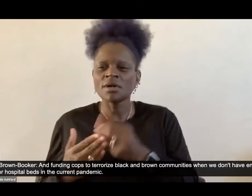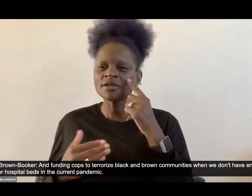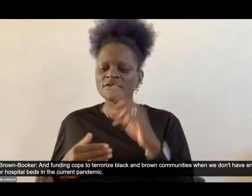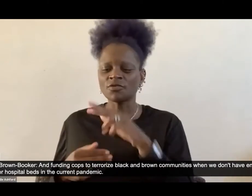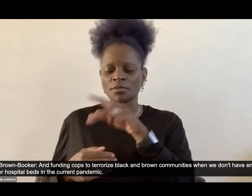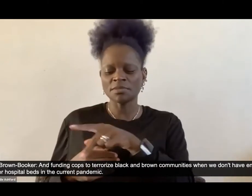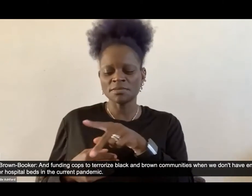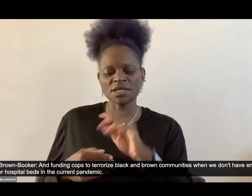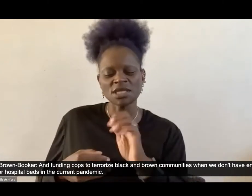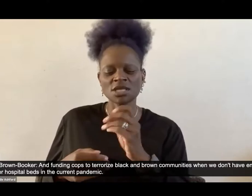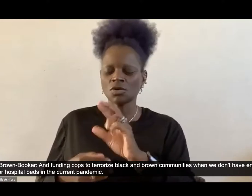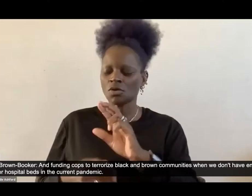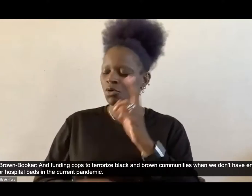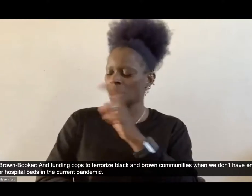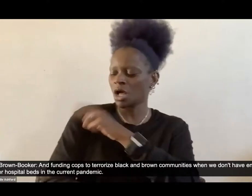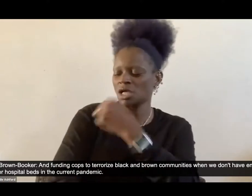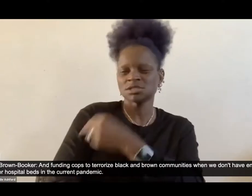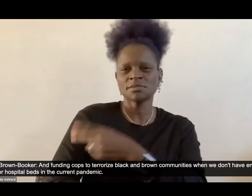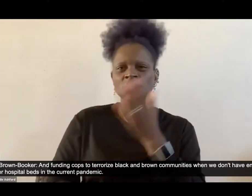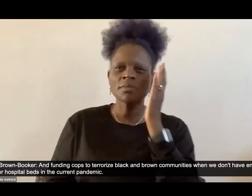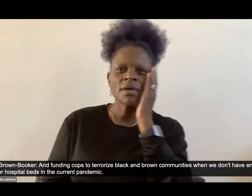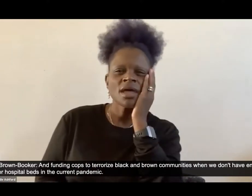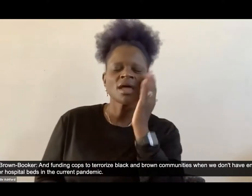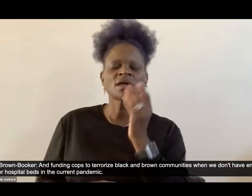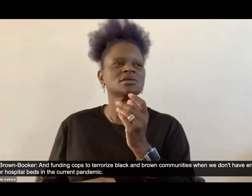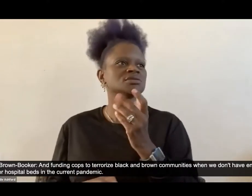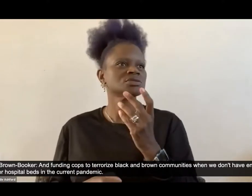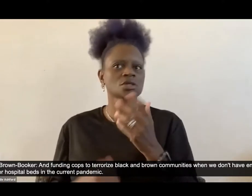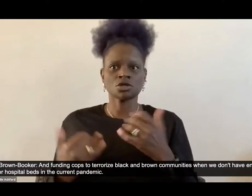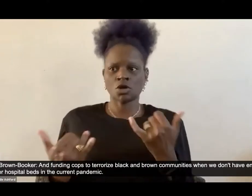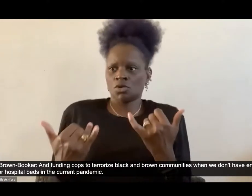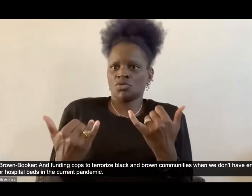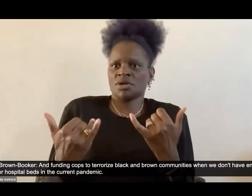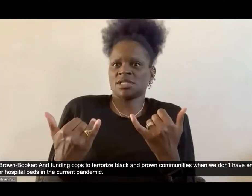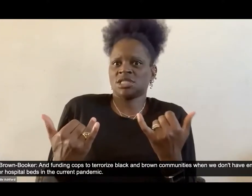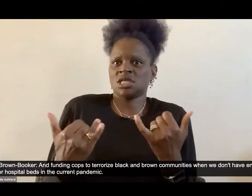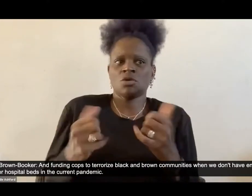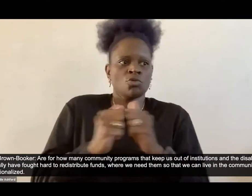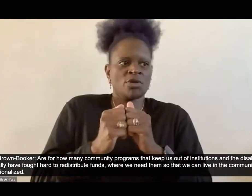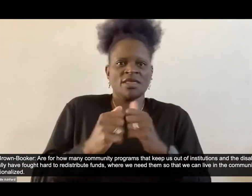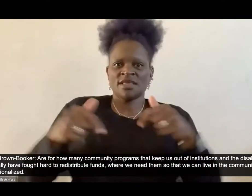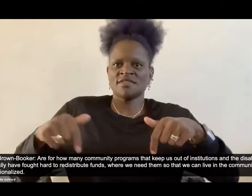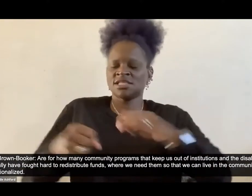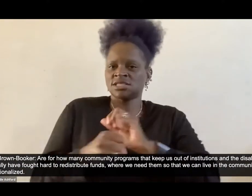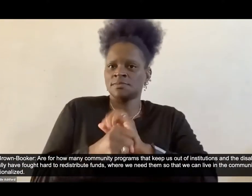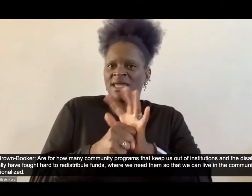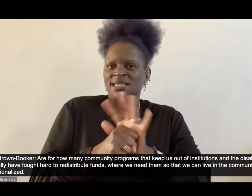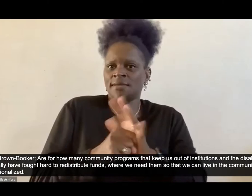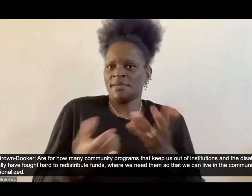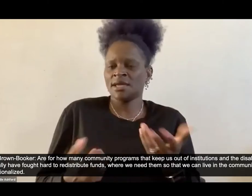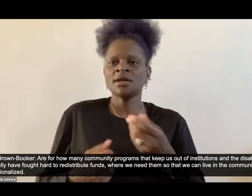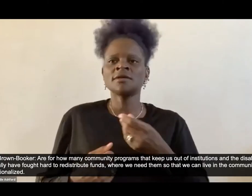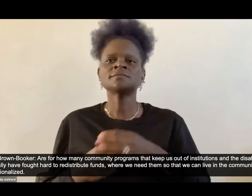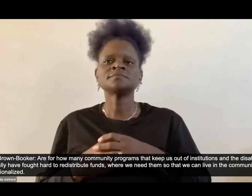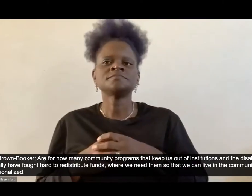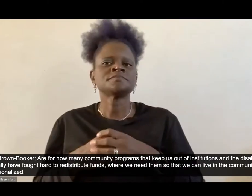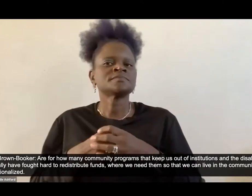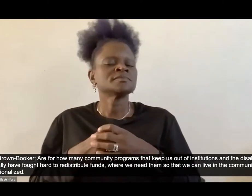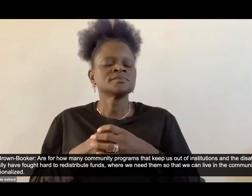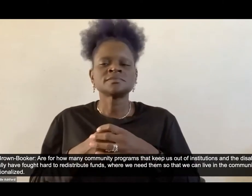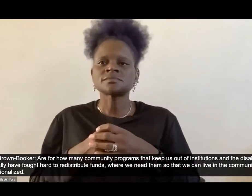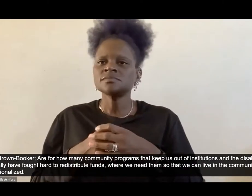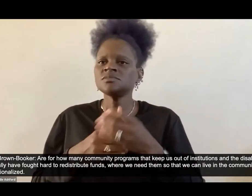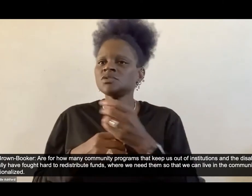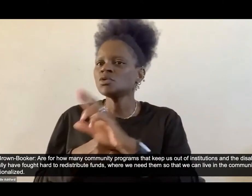or hospital beds, um, in the current, um, pandemic, uh, or for home and community programs that